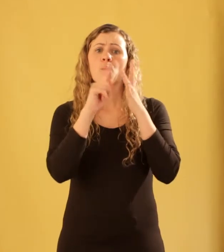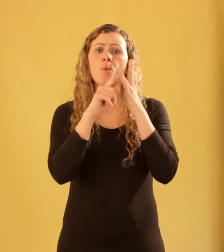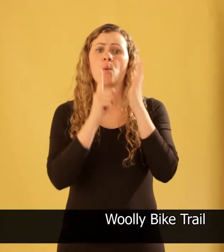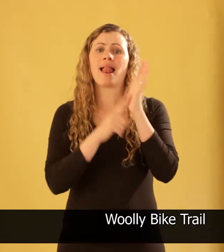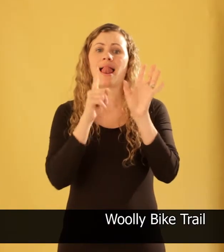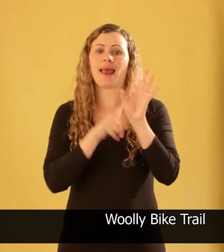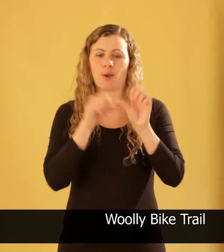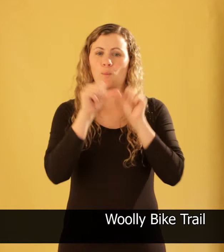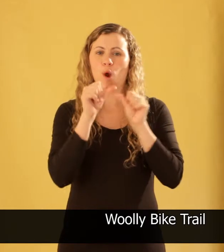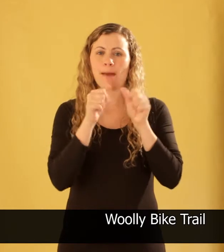Woolley Bike Trail